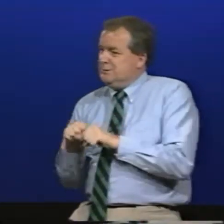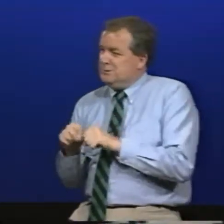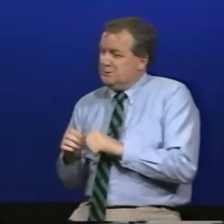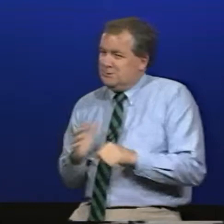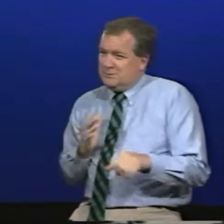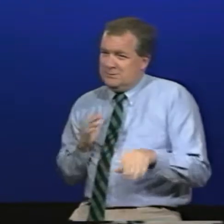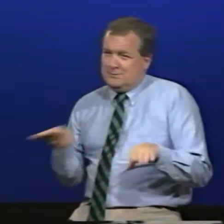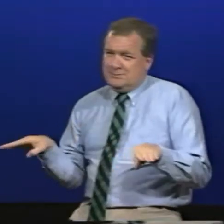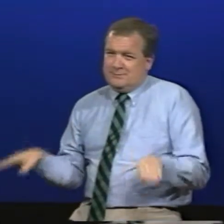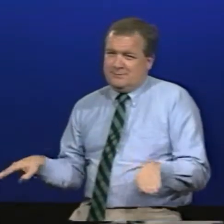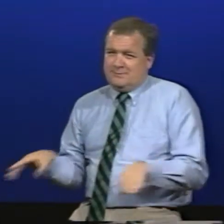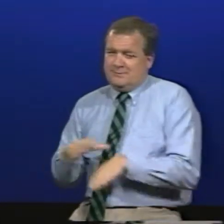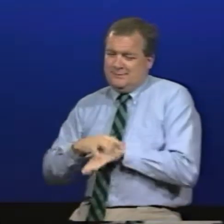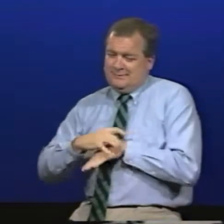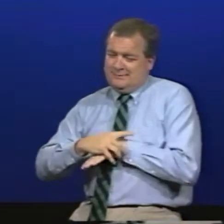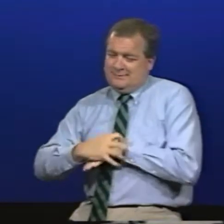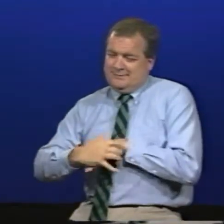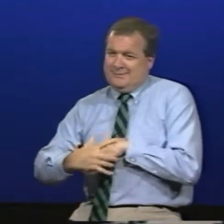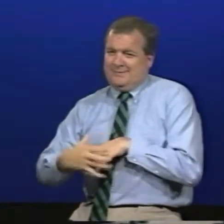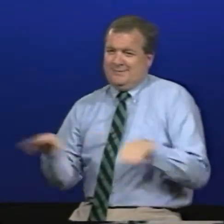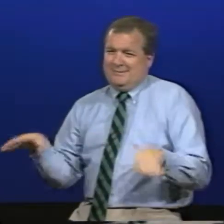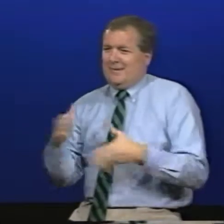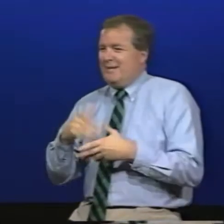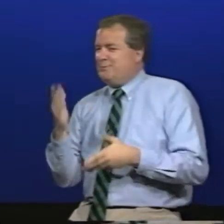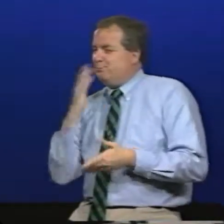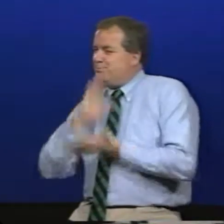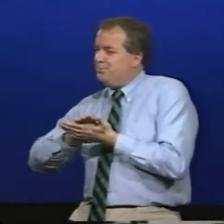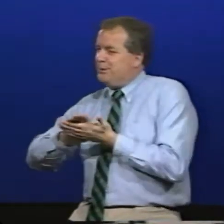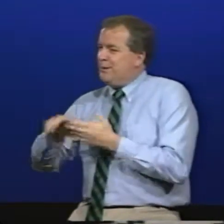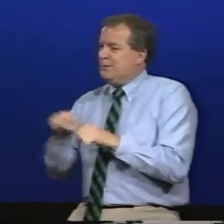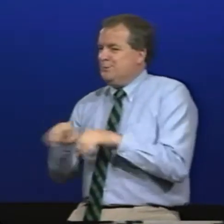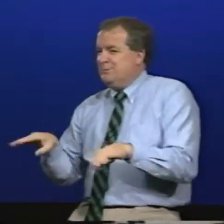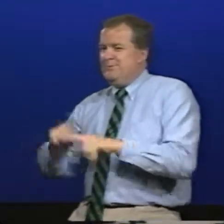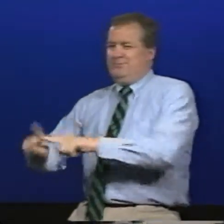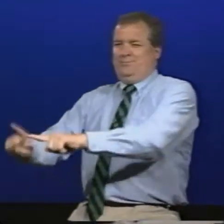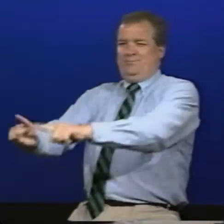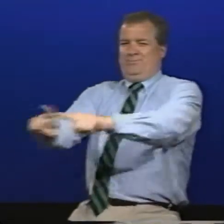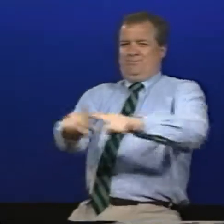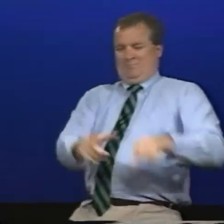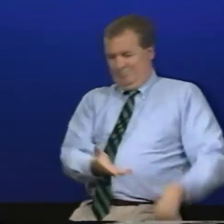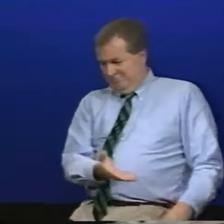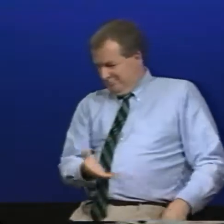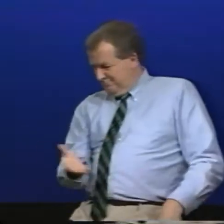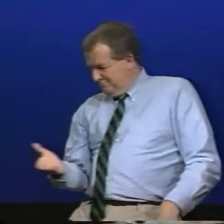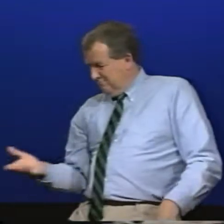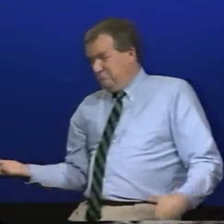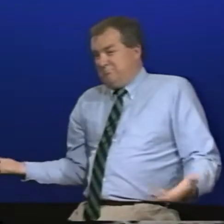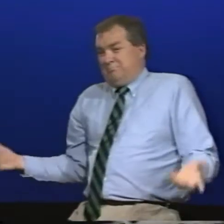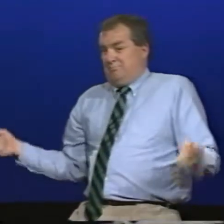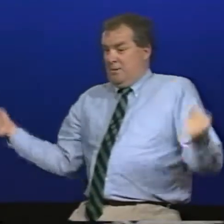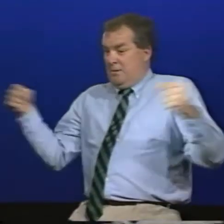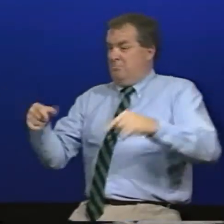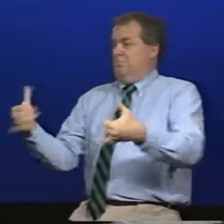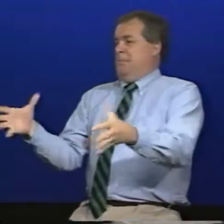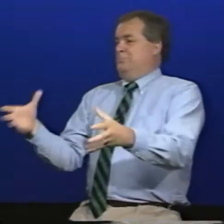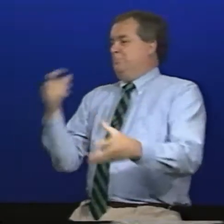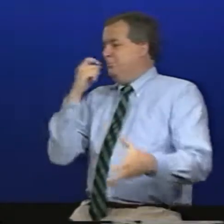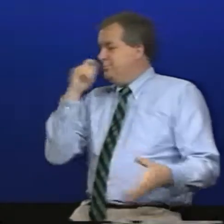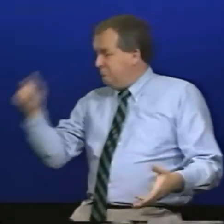their own tastes some have 150 dollar shoes some have designer shoes some have some plain ones and you have a whole host of